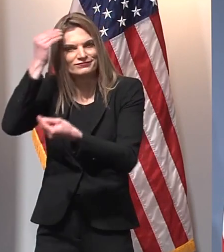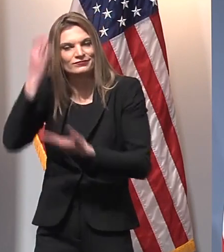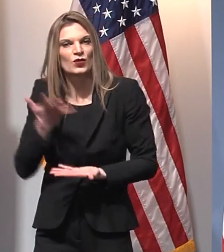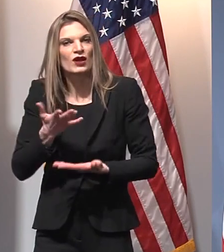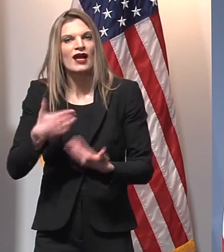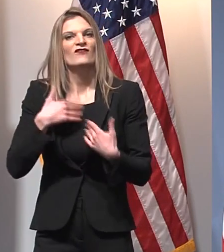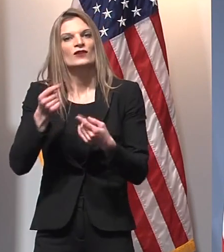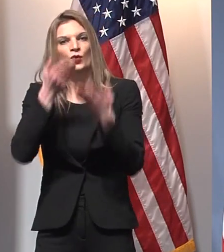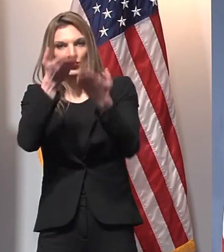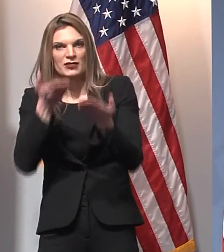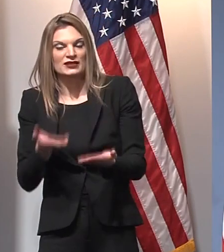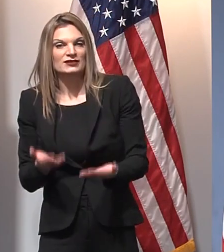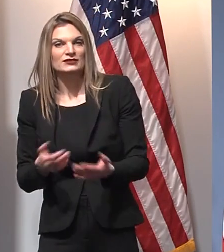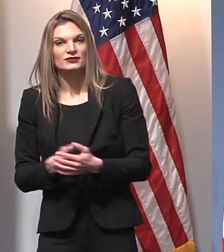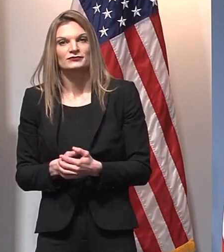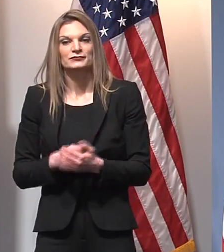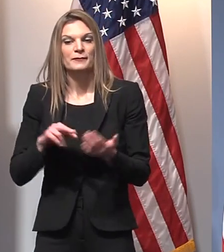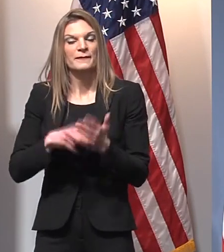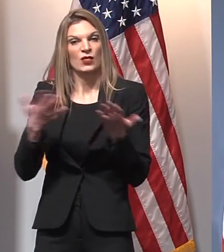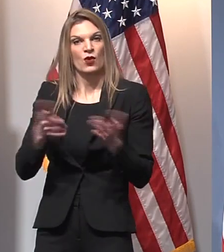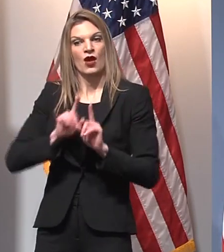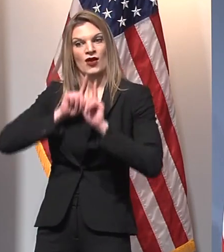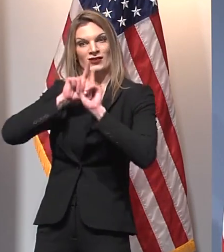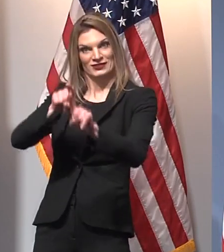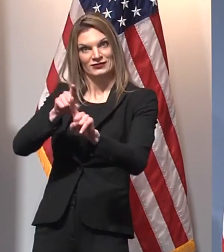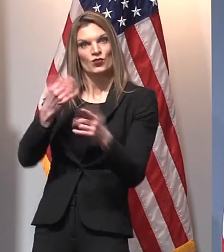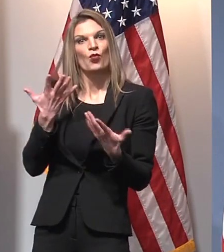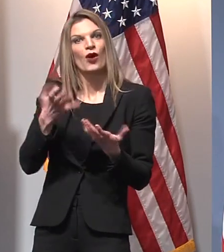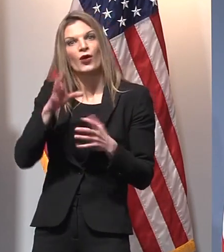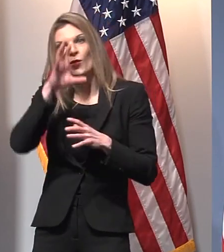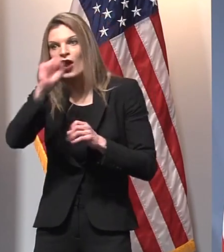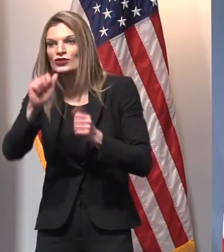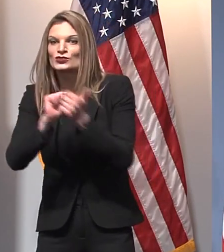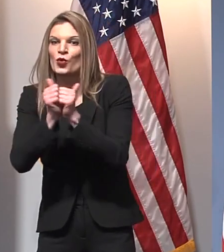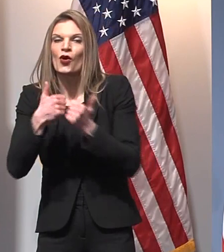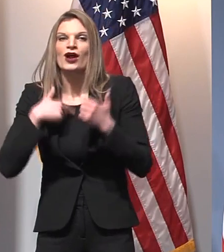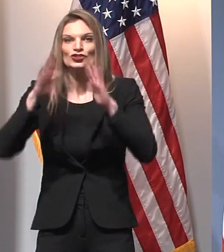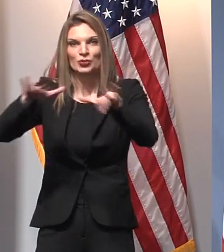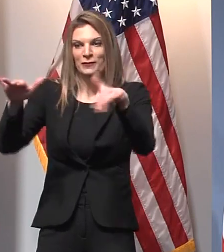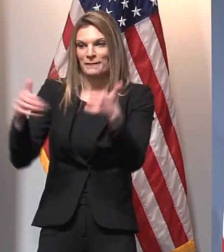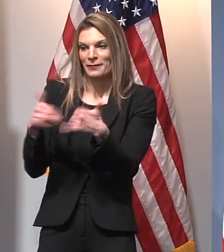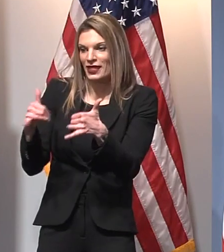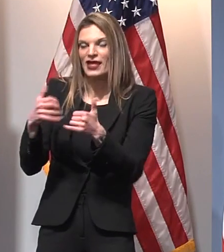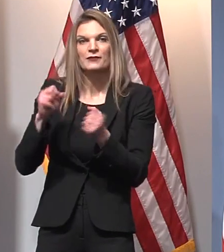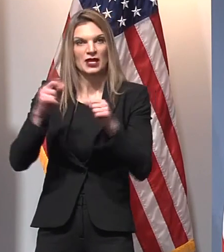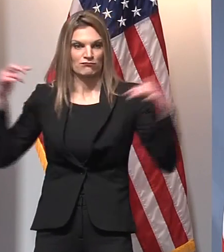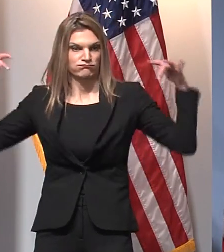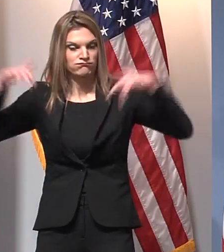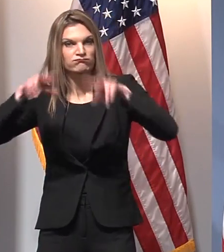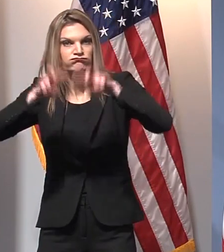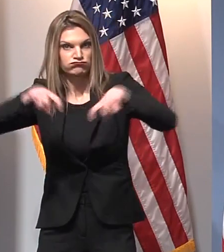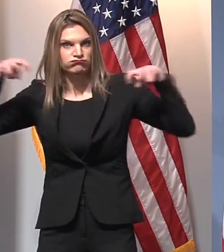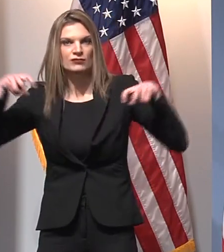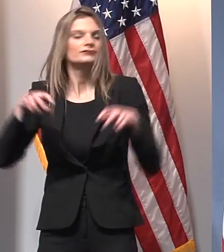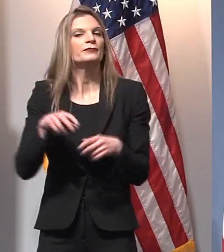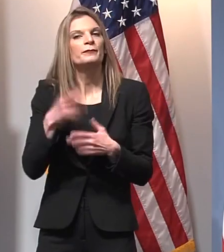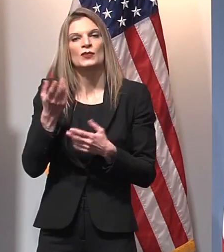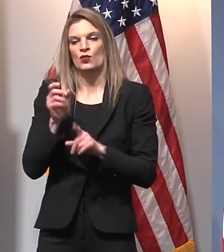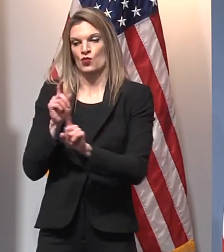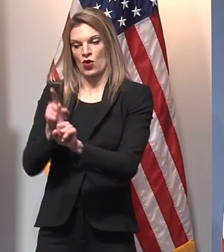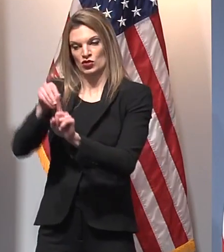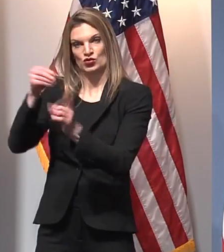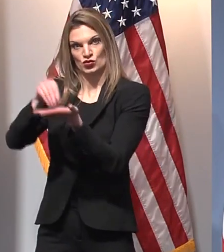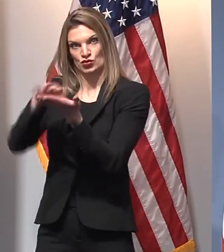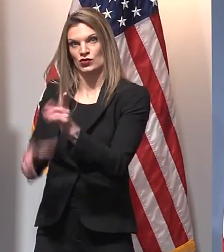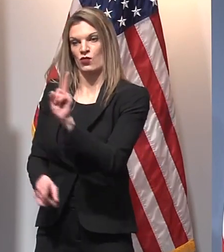that attendance be limited to two spectators per athlete to reduce the risk of COVID-19. This